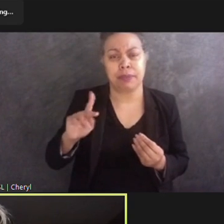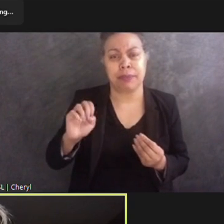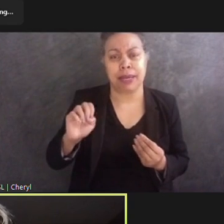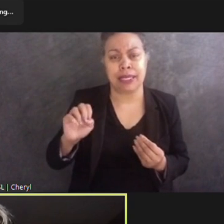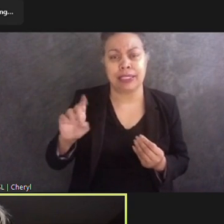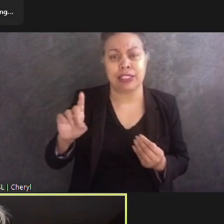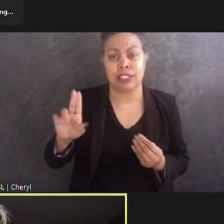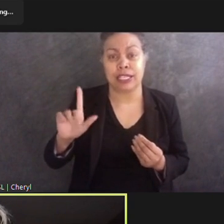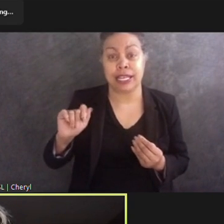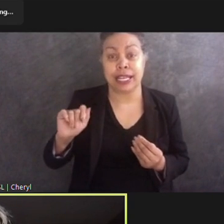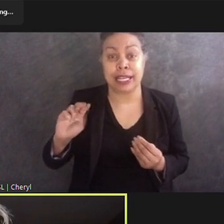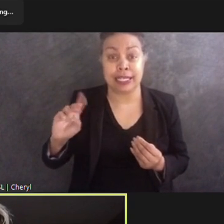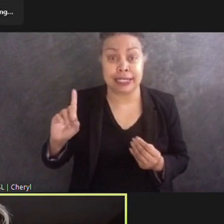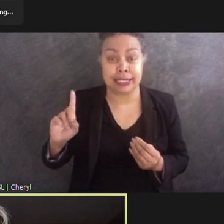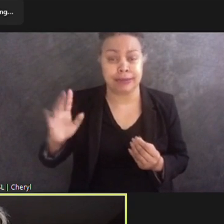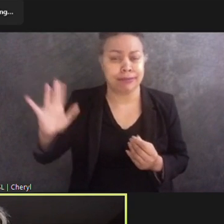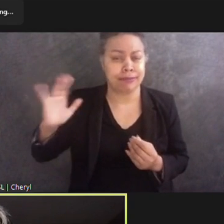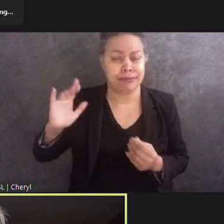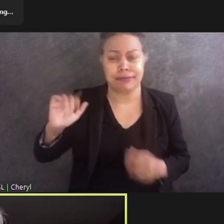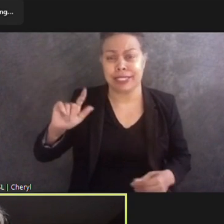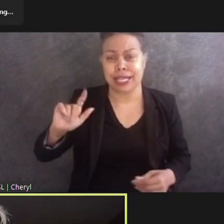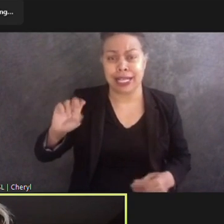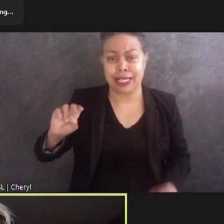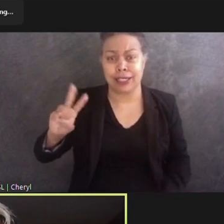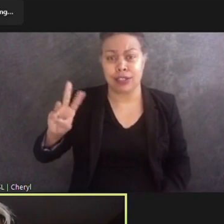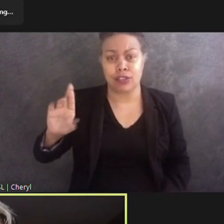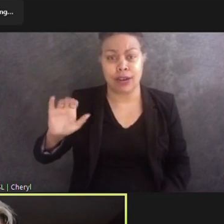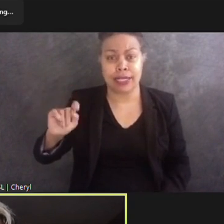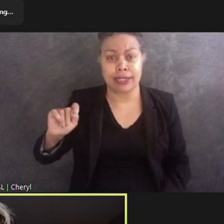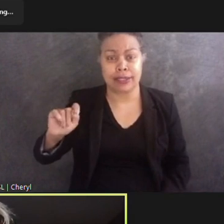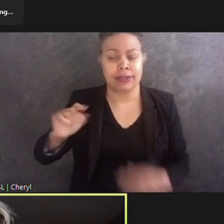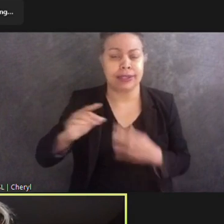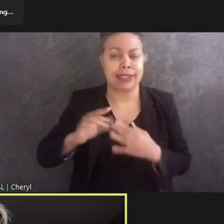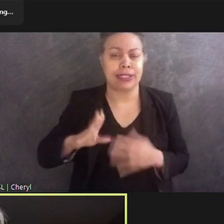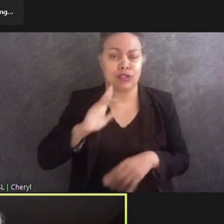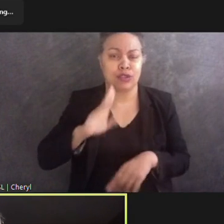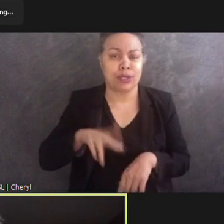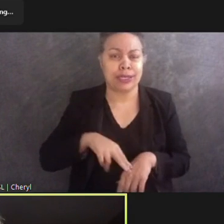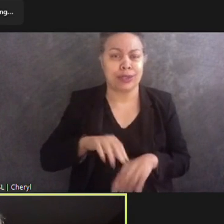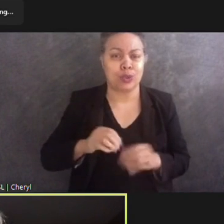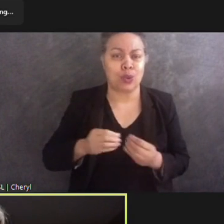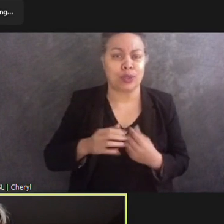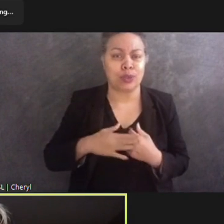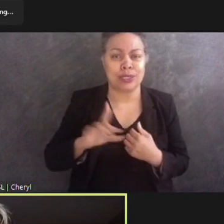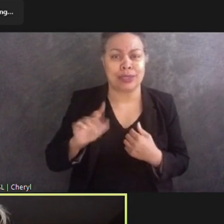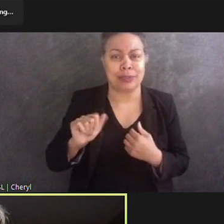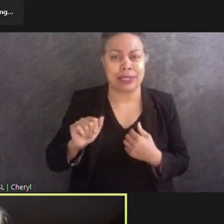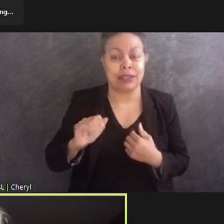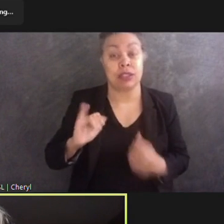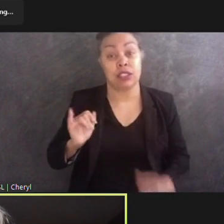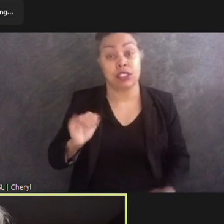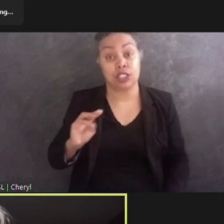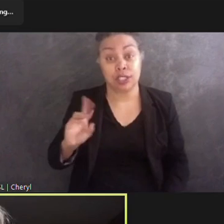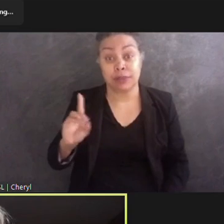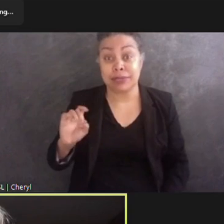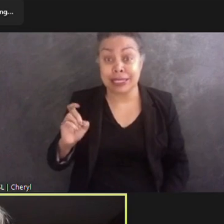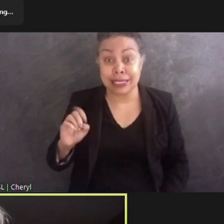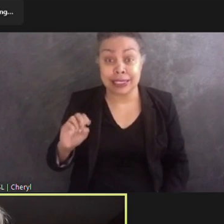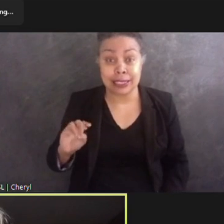years ago and Alan Reich, the leaders of the National Organization on Disability, Jim Dixon, also, and how it took several